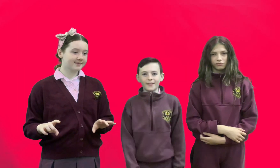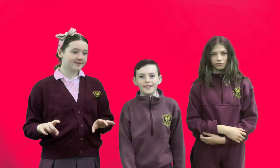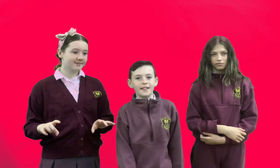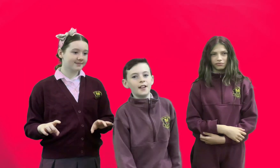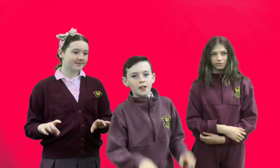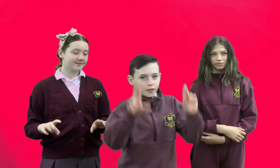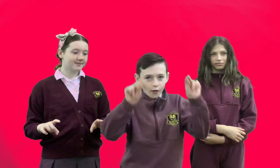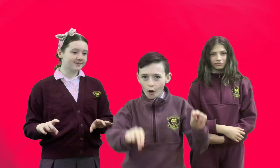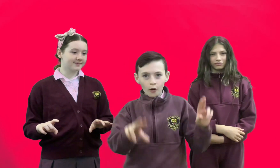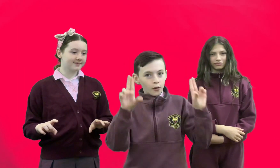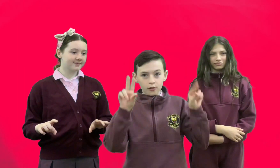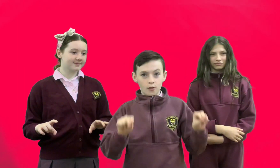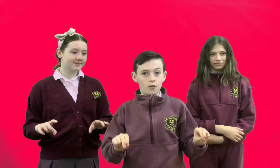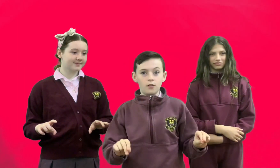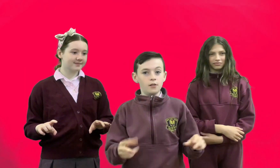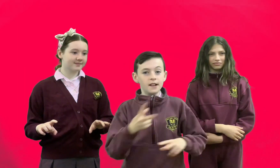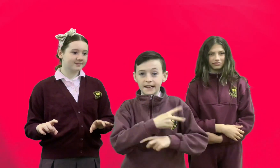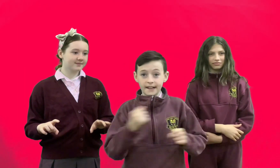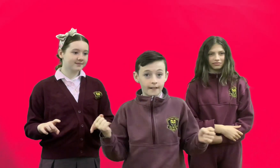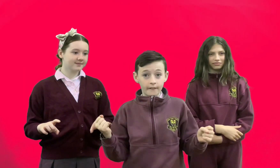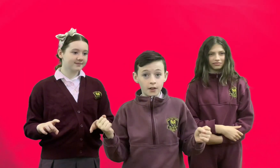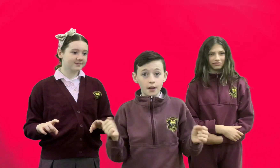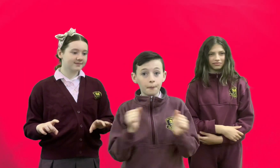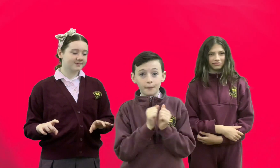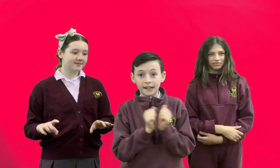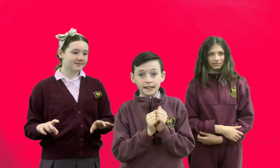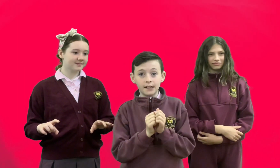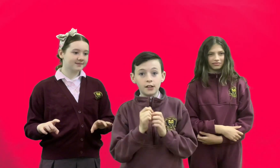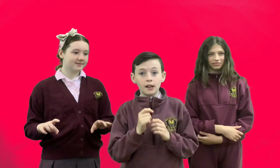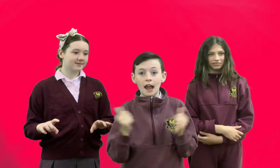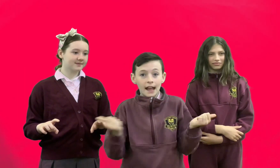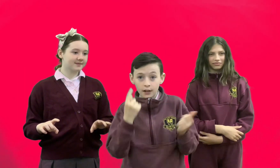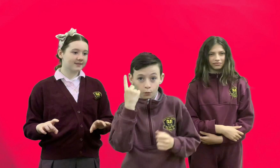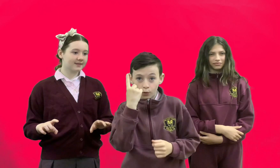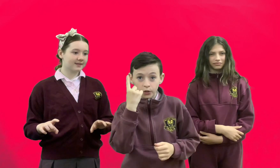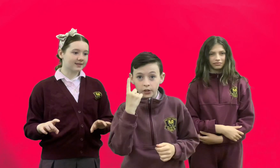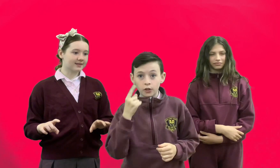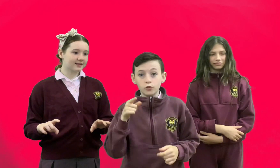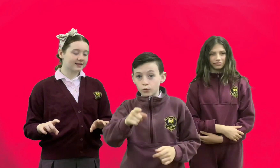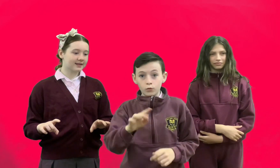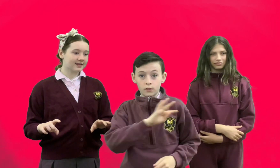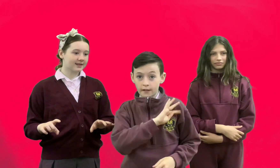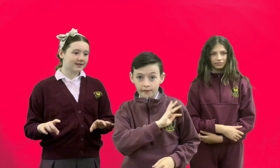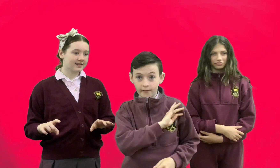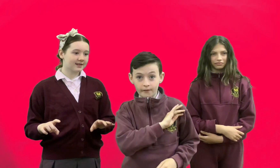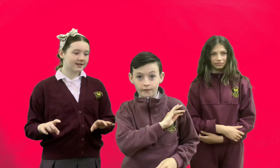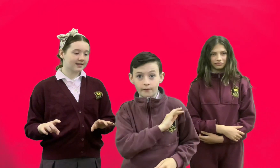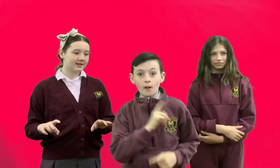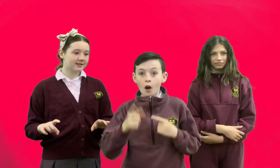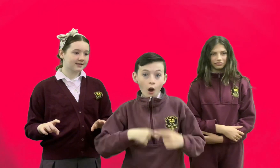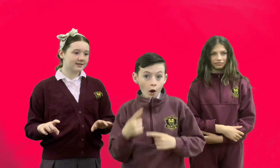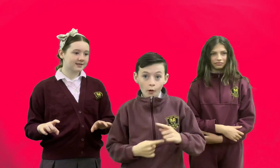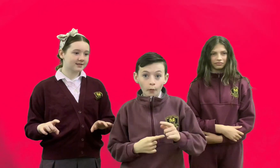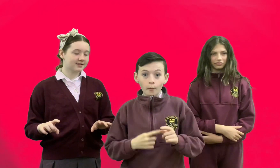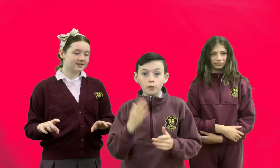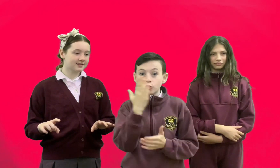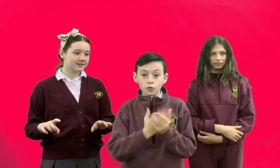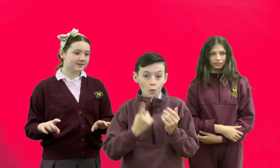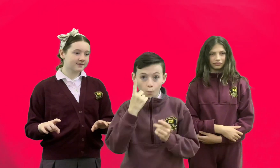No, no, never meet anyone by yourself. Always bring someone